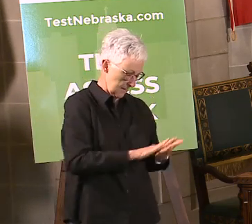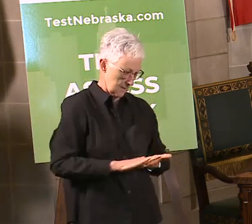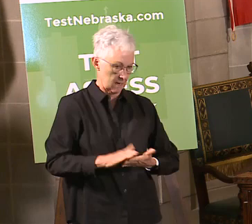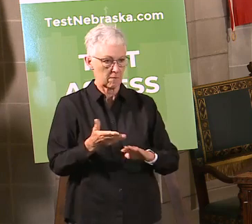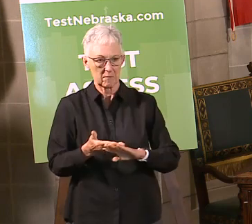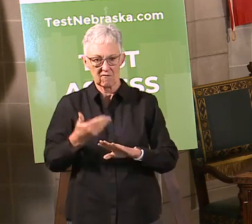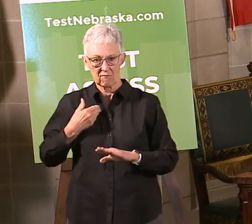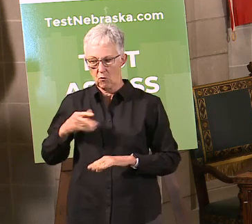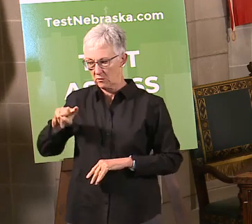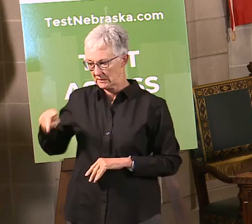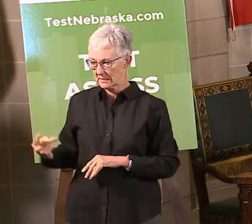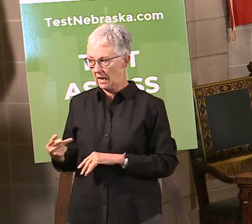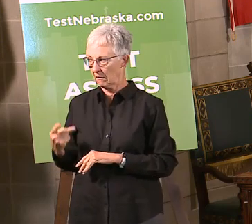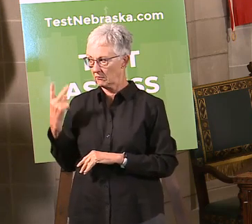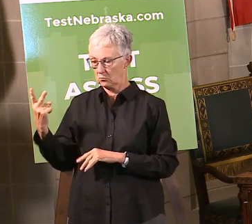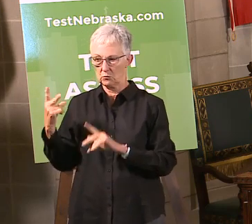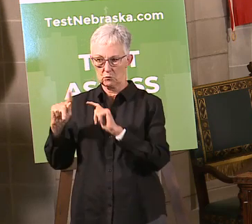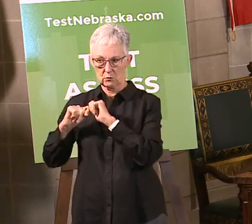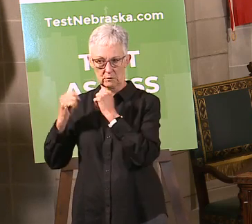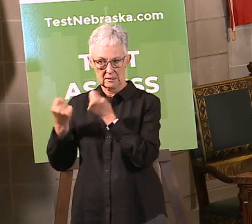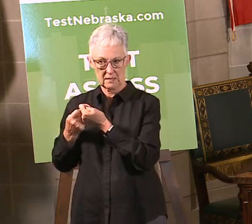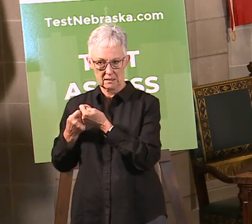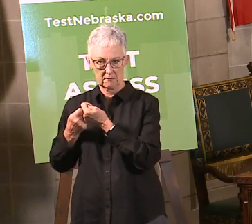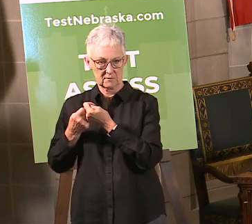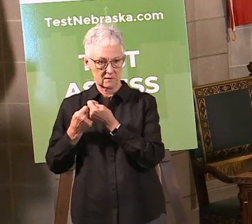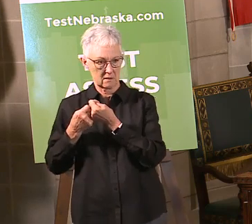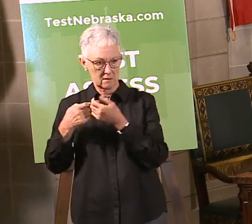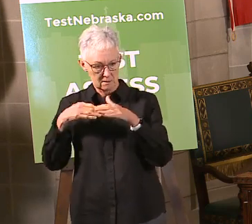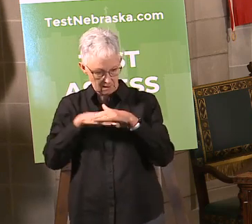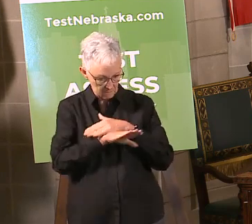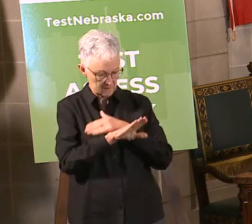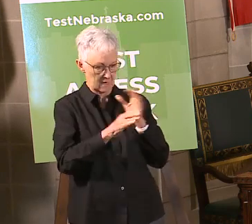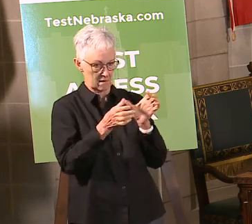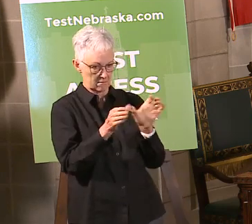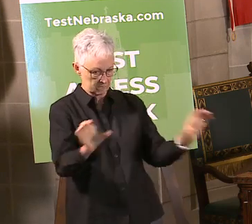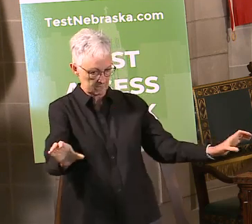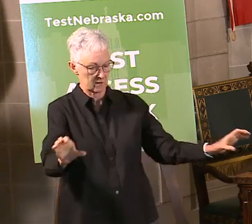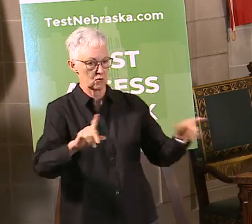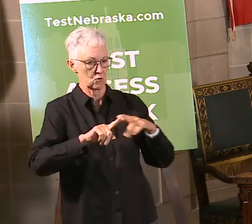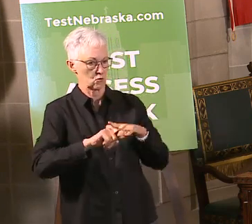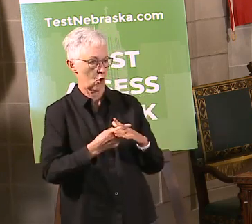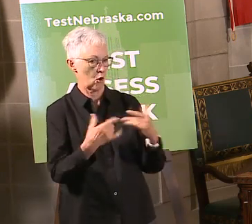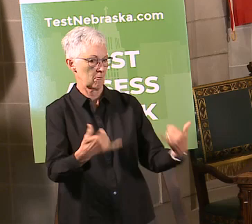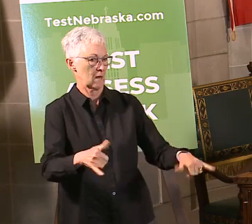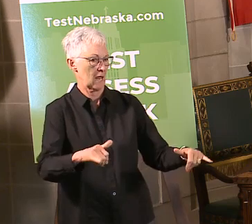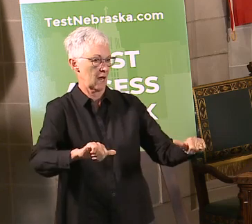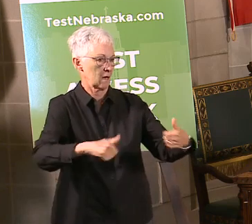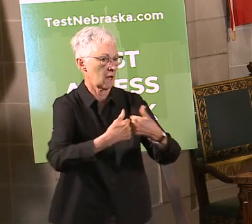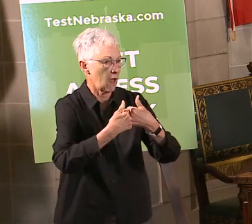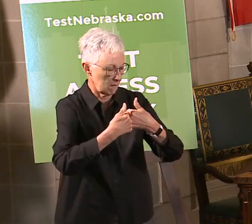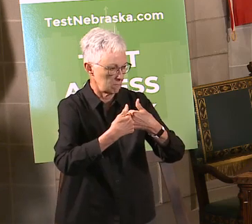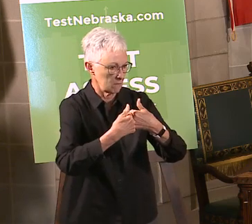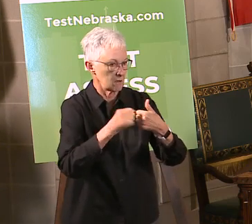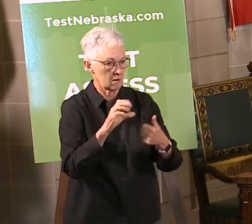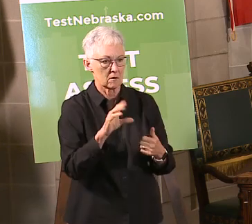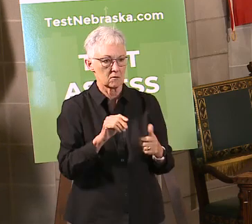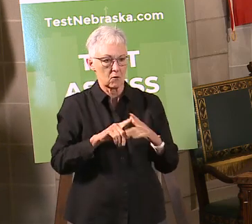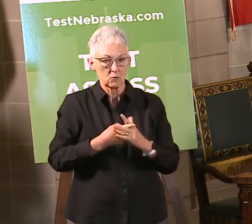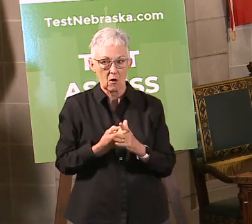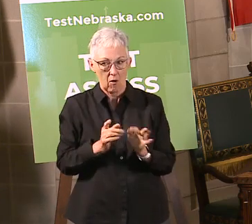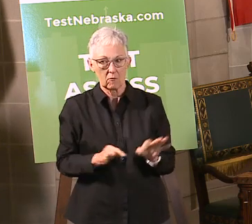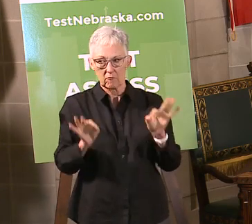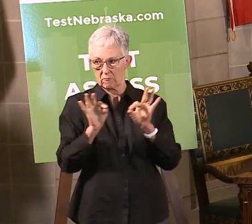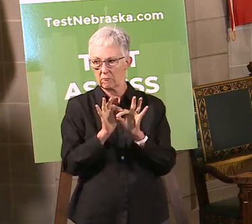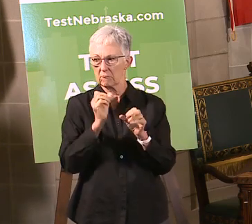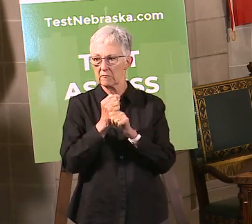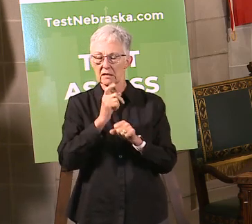of people to be able to have that tournament if that's what you're going to do. So I would suggest start with just trying to make sure that people are following the guidelines